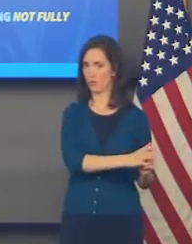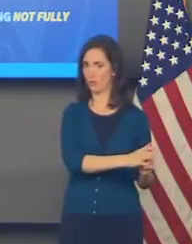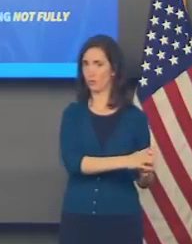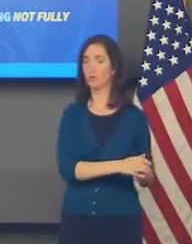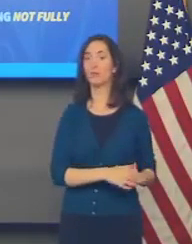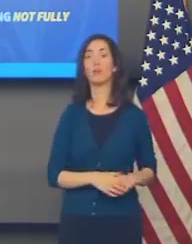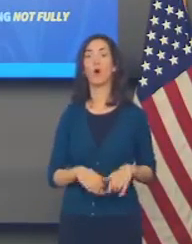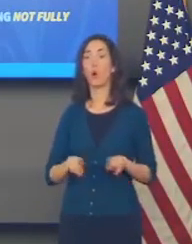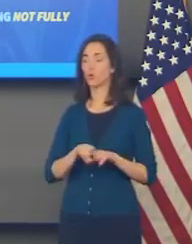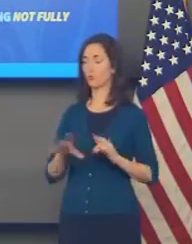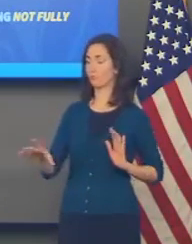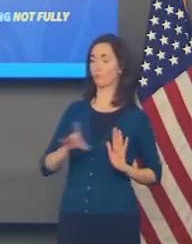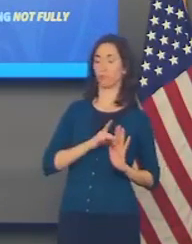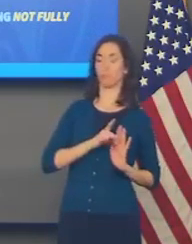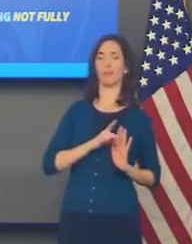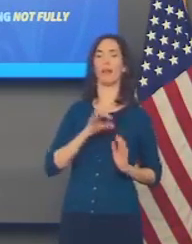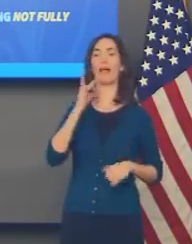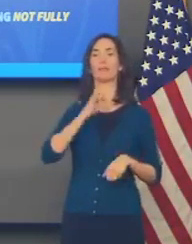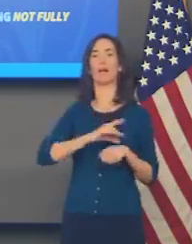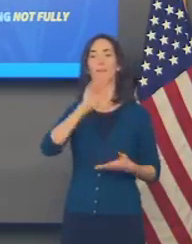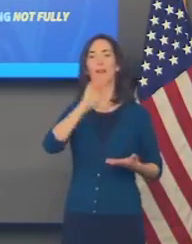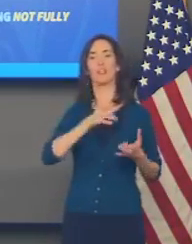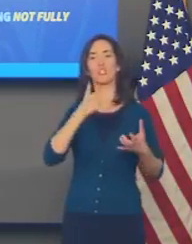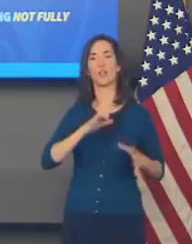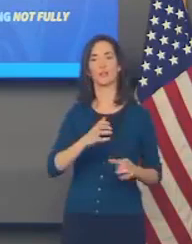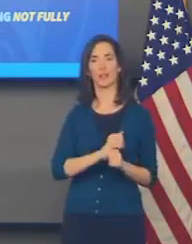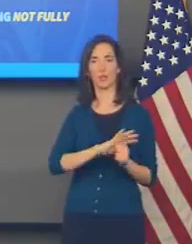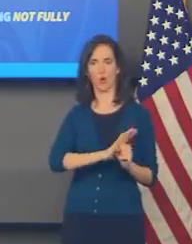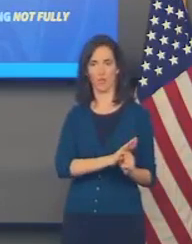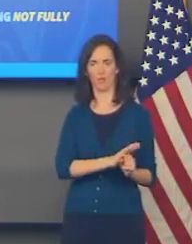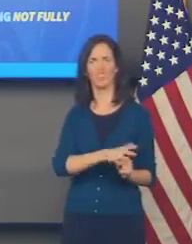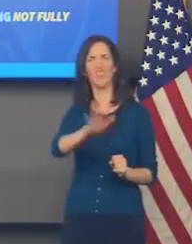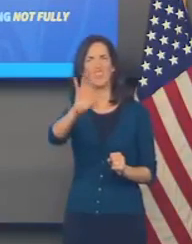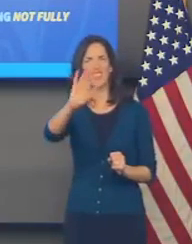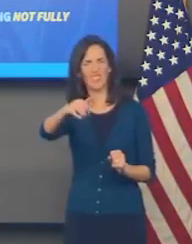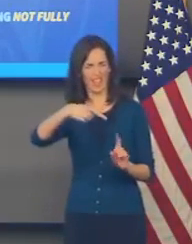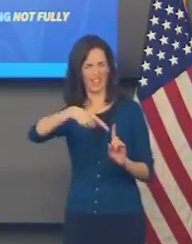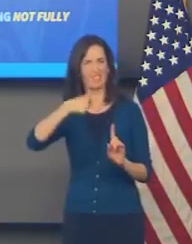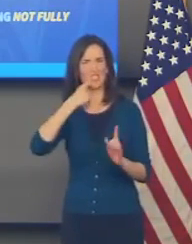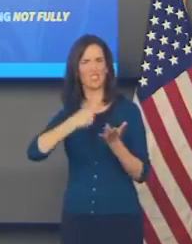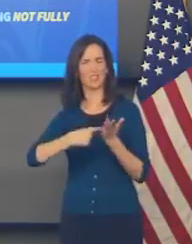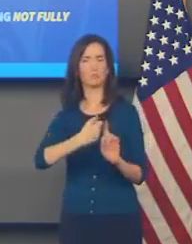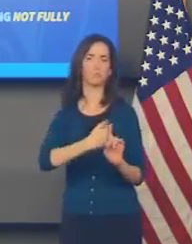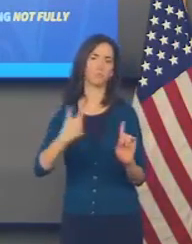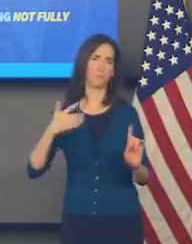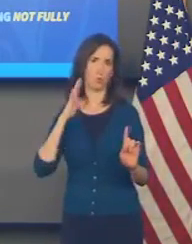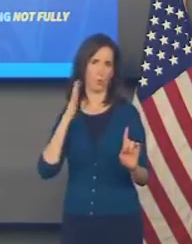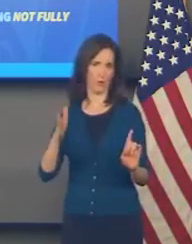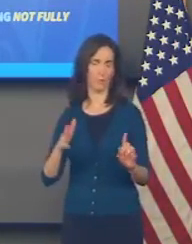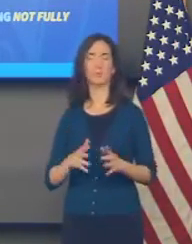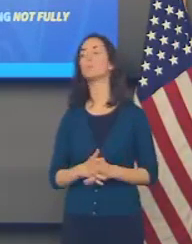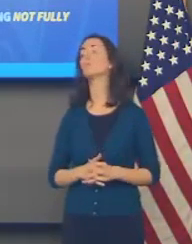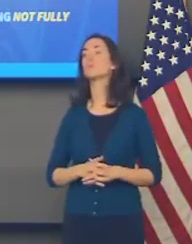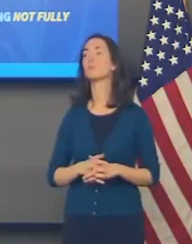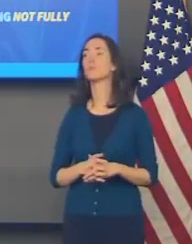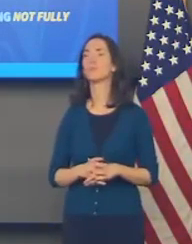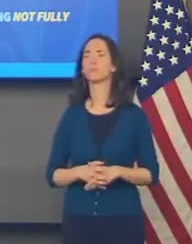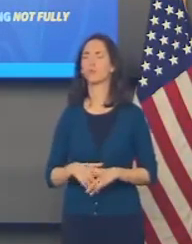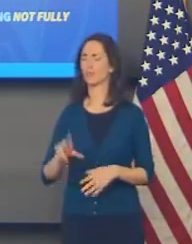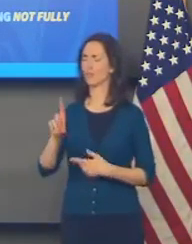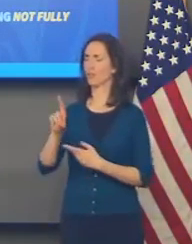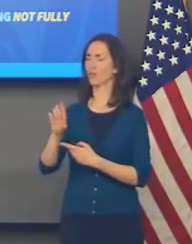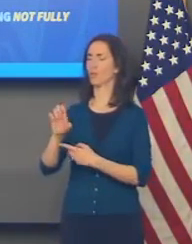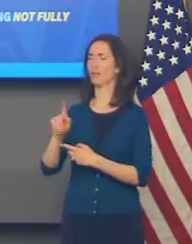contracting COVID. I want to talk about that part a little bit more, what is different about Delta.